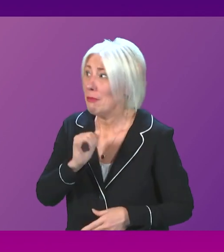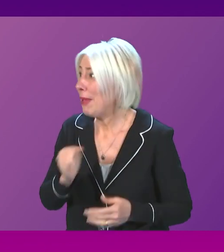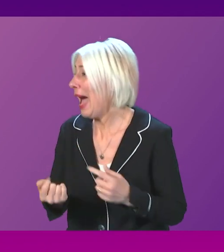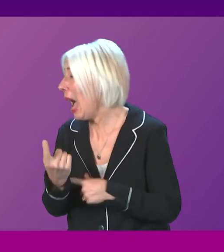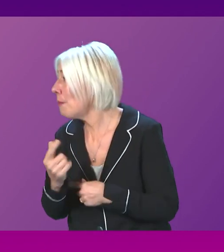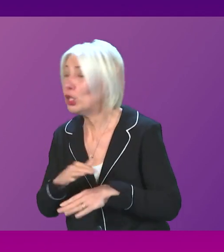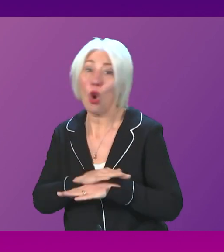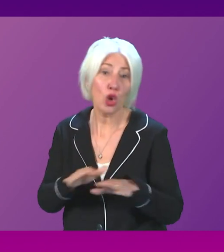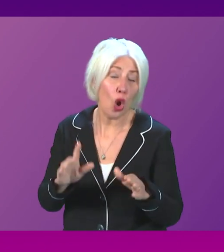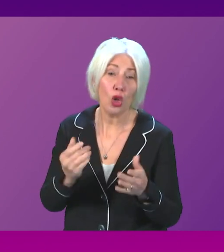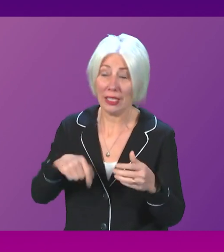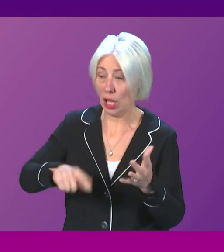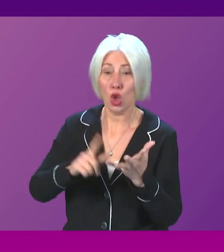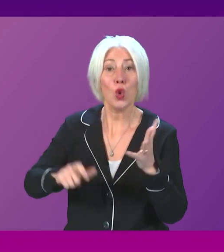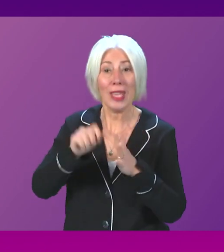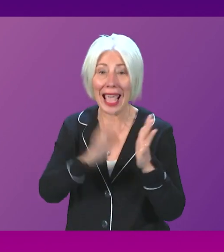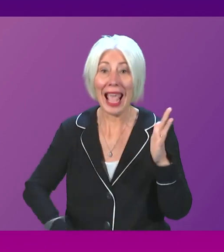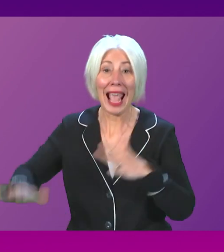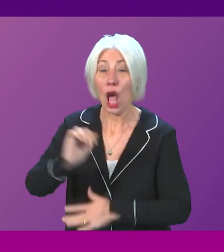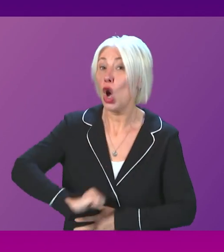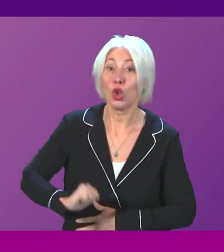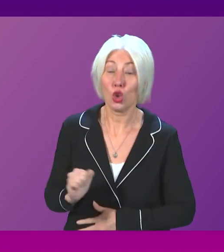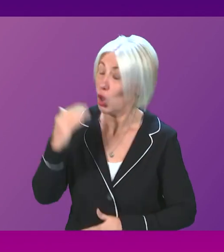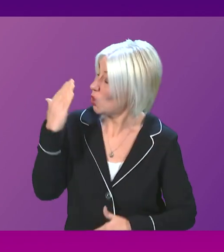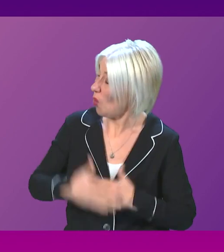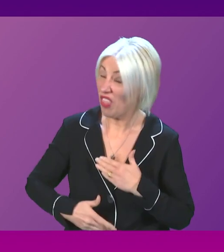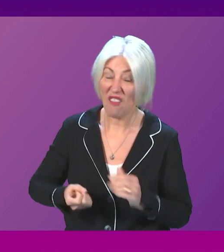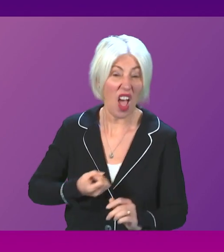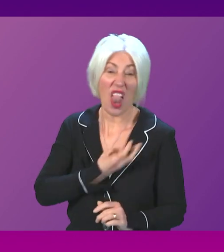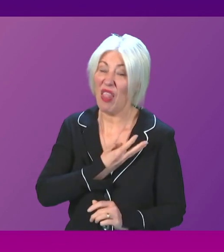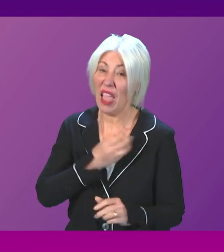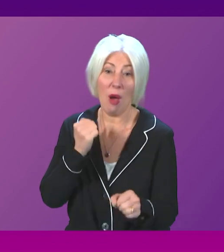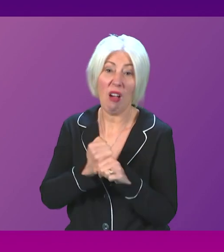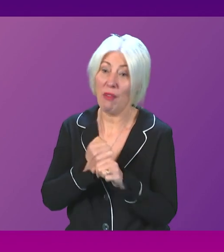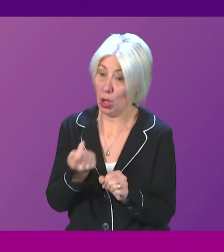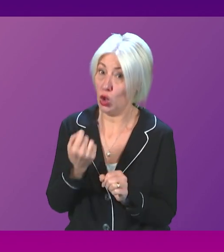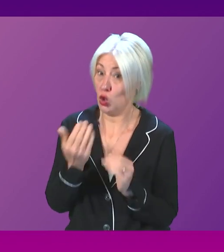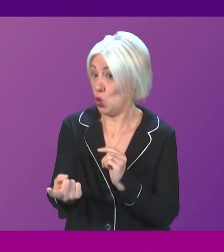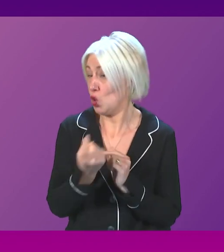happen in the rest of the UK. Scotland will not be getting another Labour government any time soon.